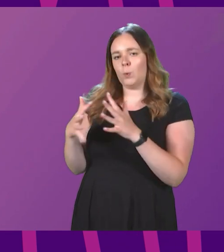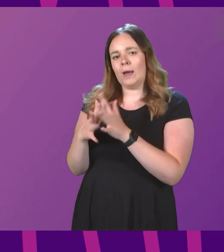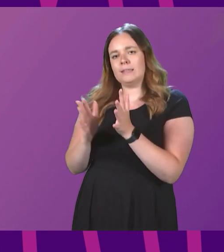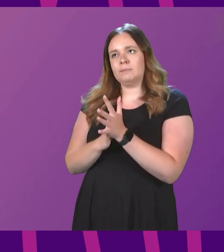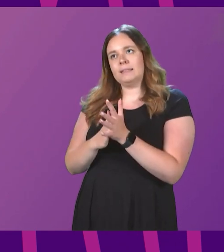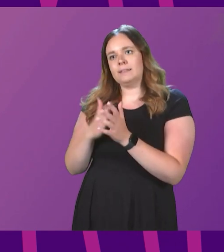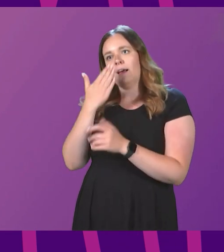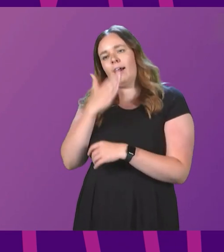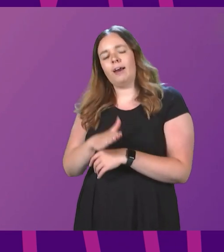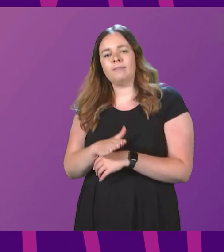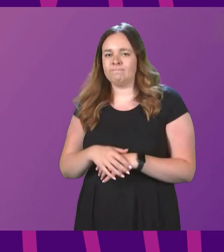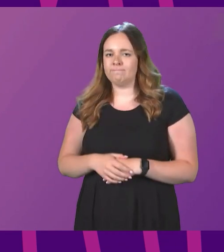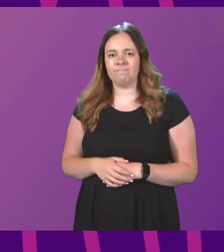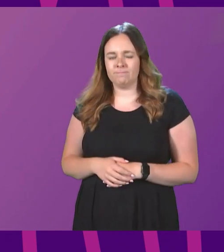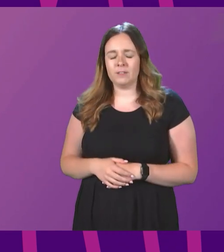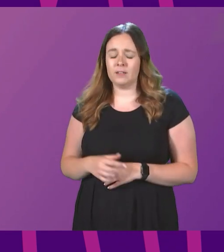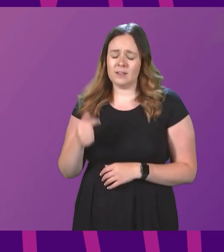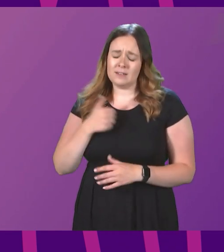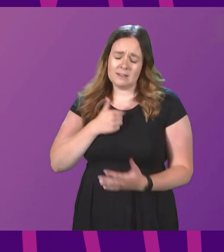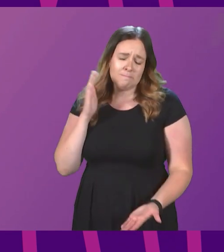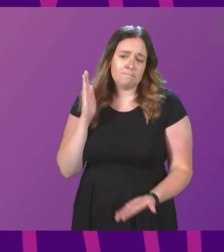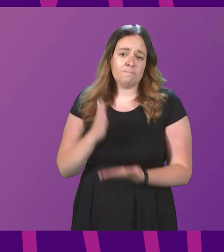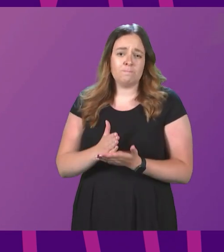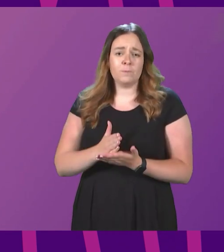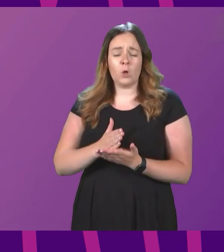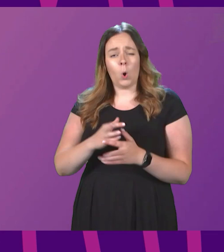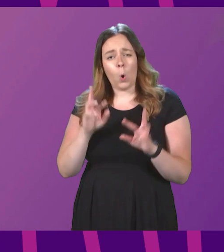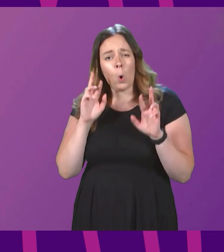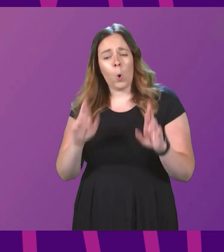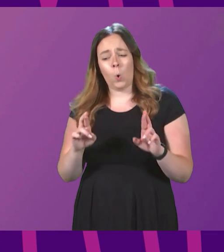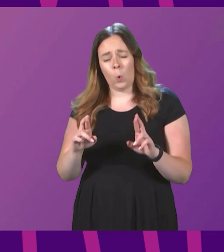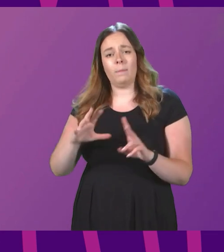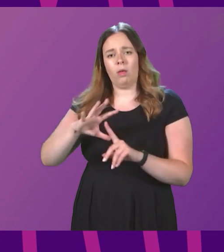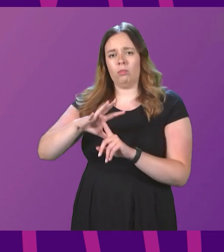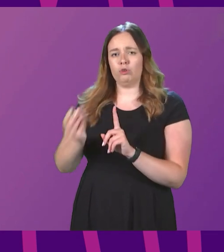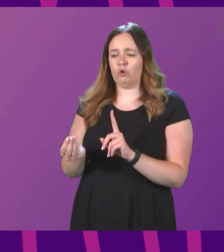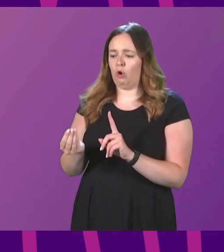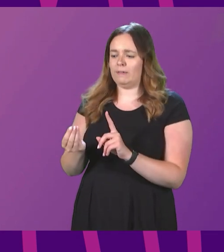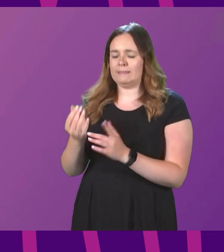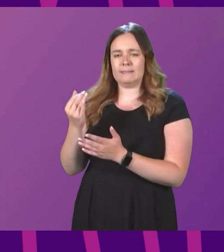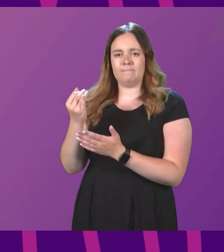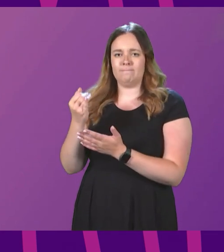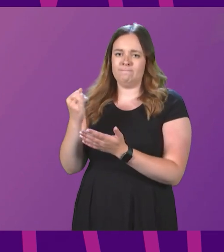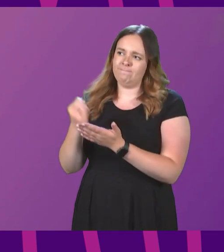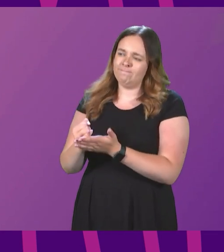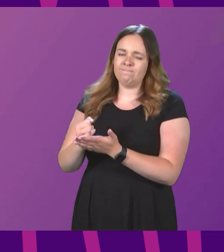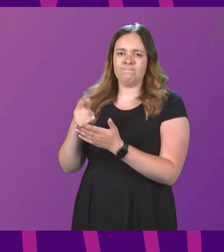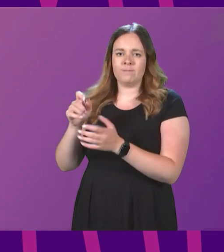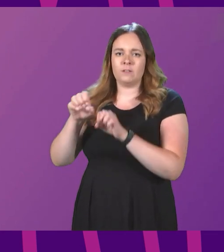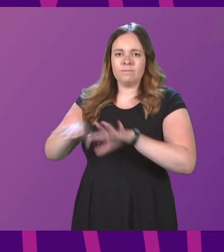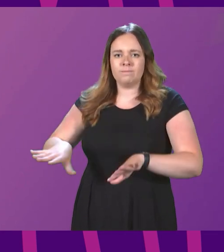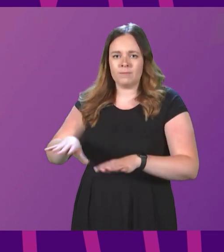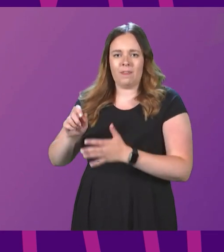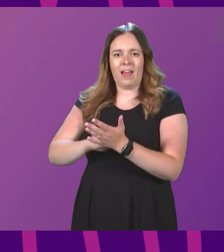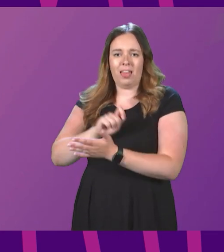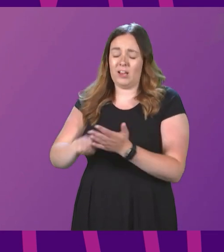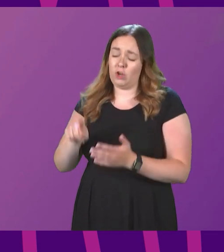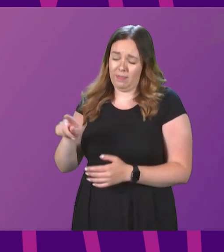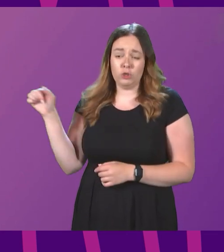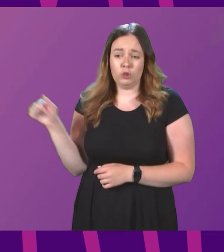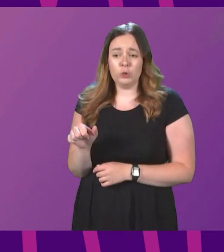I fervently hope that the Tories lose the next election. They thoroughly deserve to.